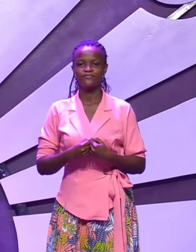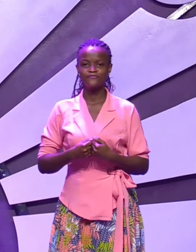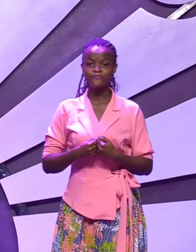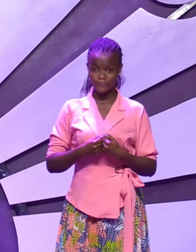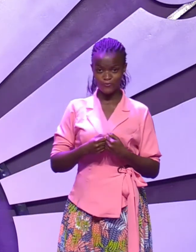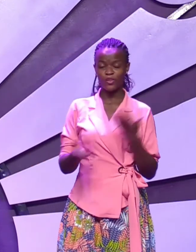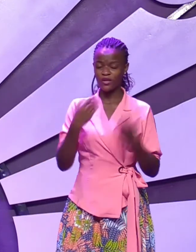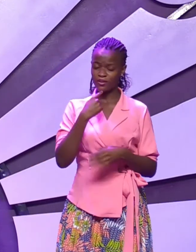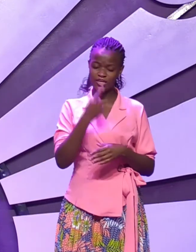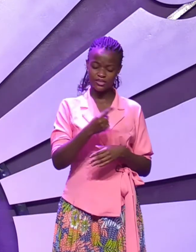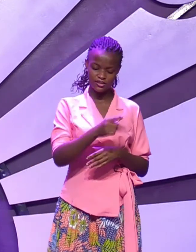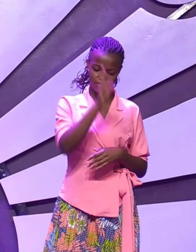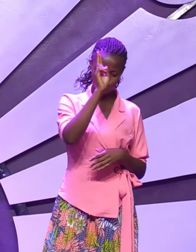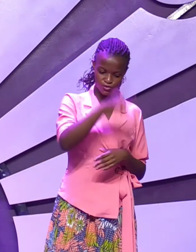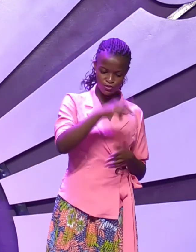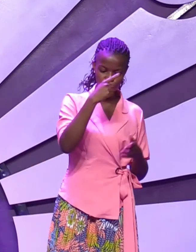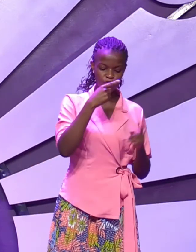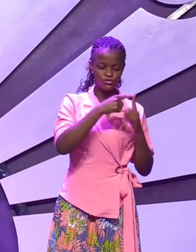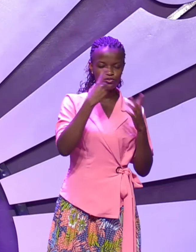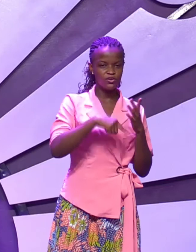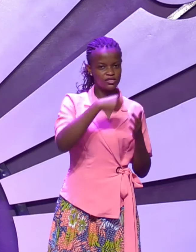he may say no to what you want